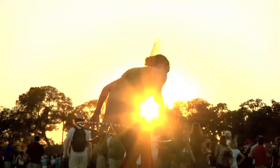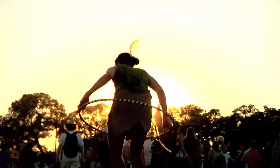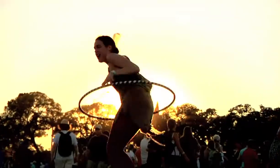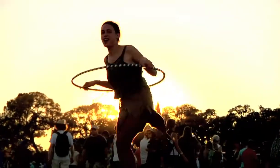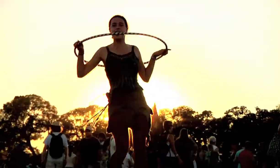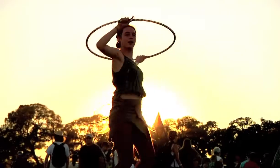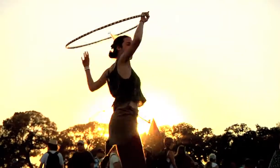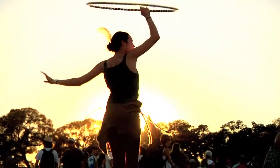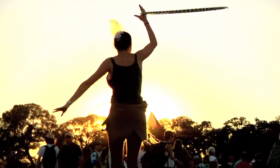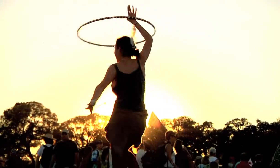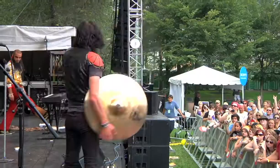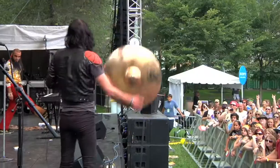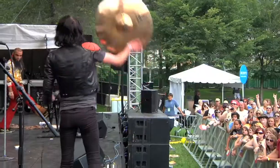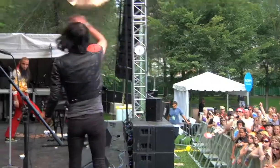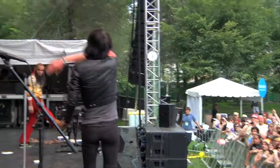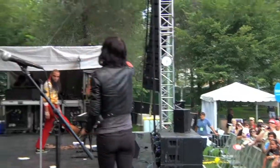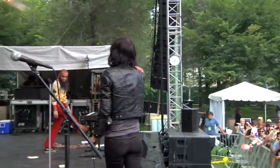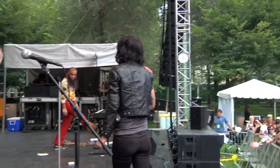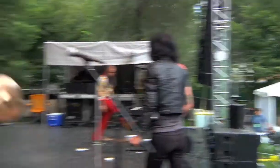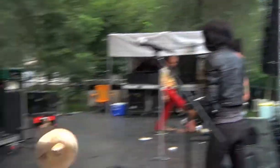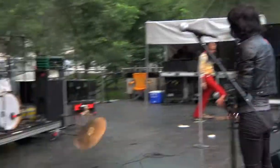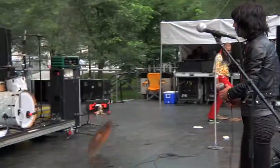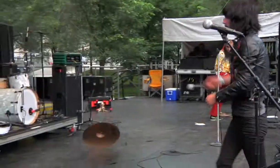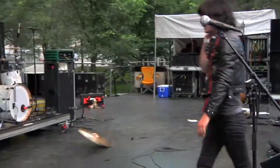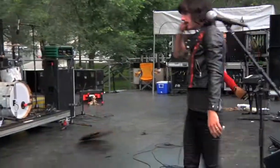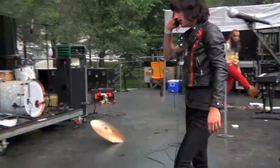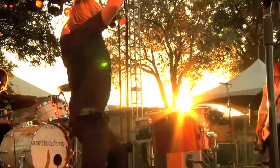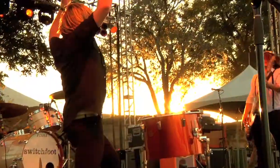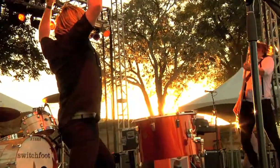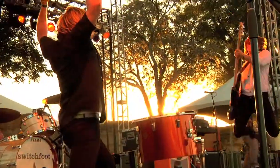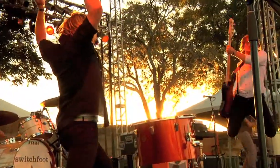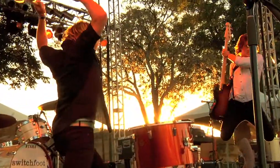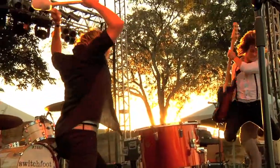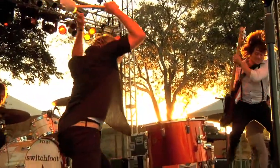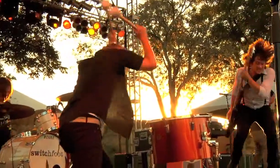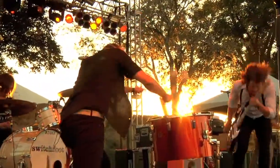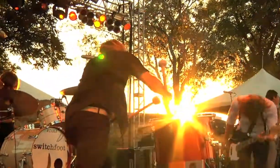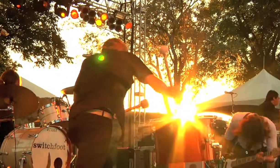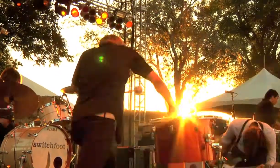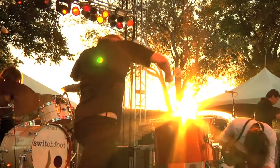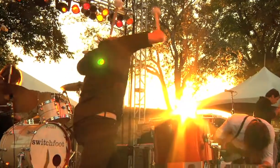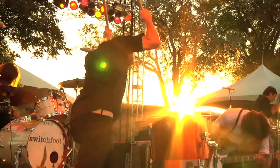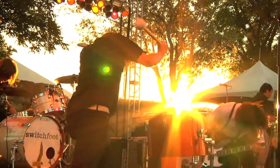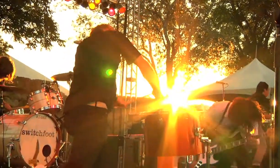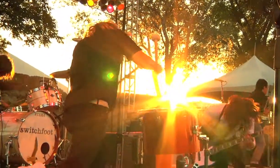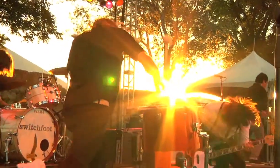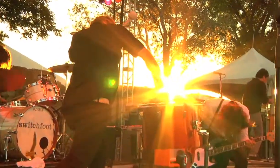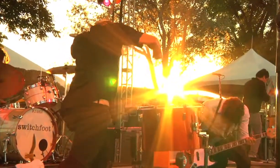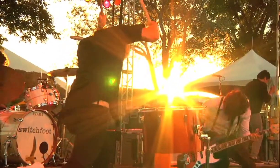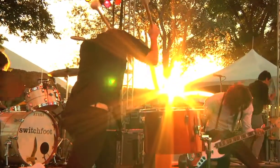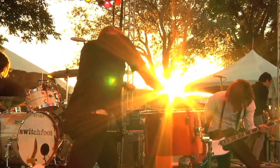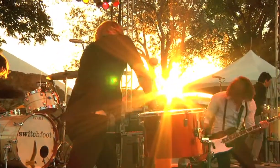There's something about someone just opening up and pouring out that magic that's inside of them. When they're